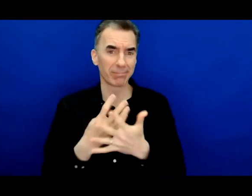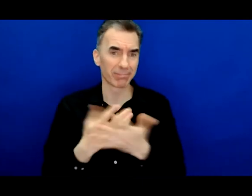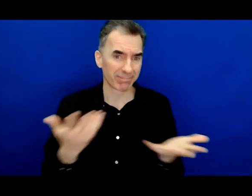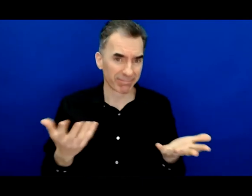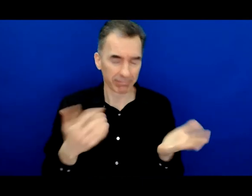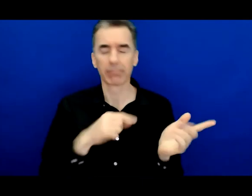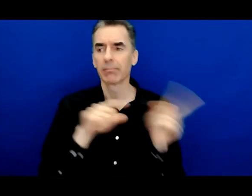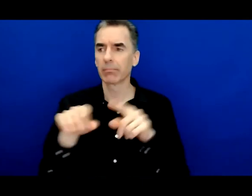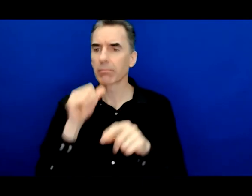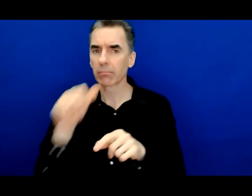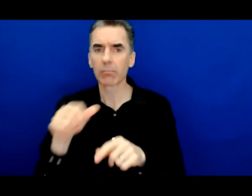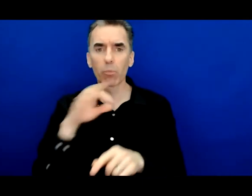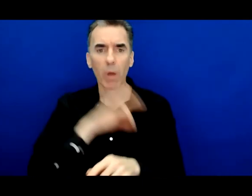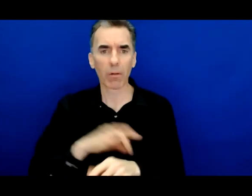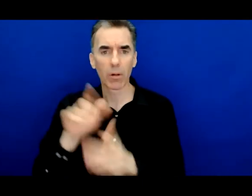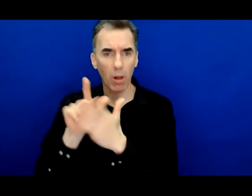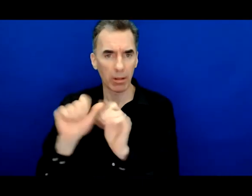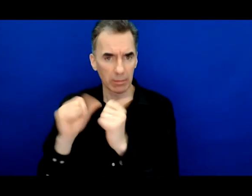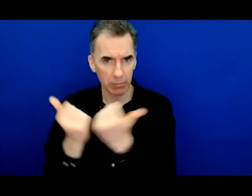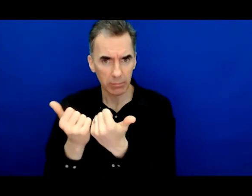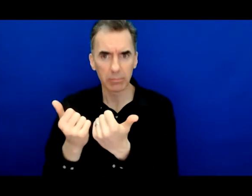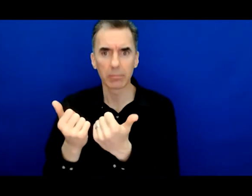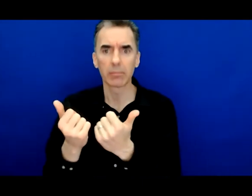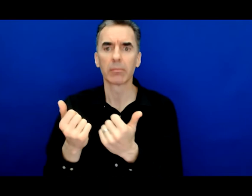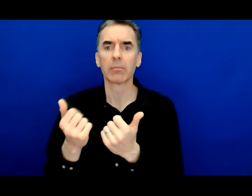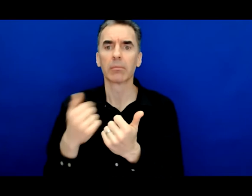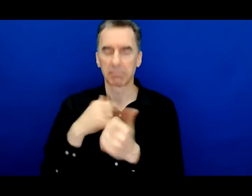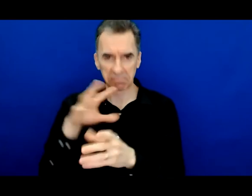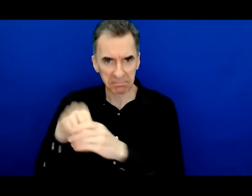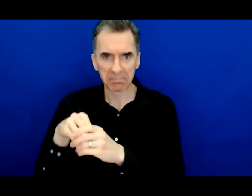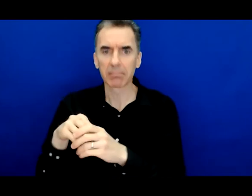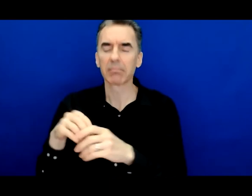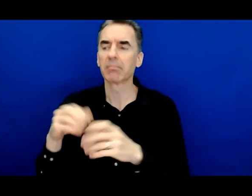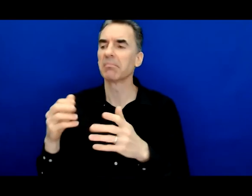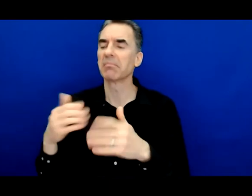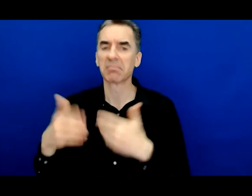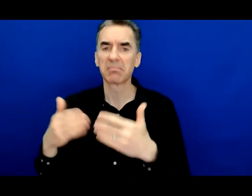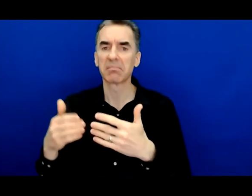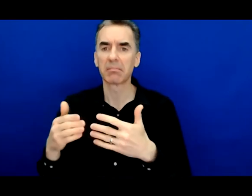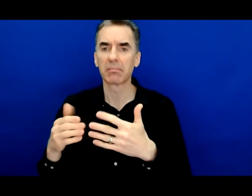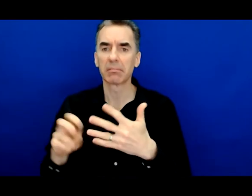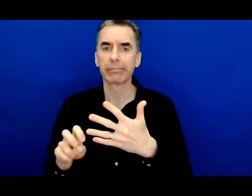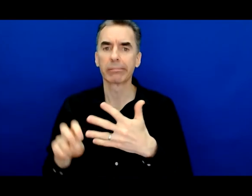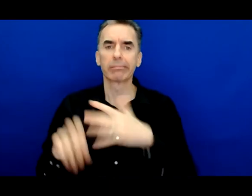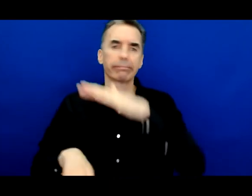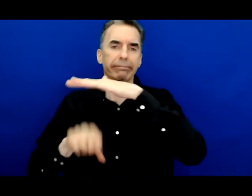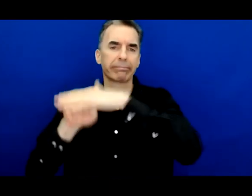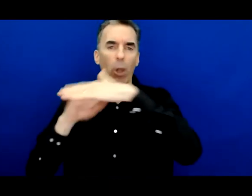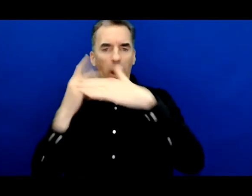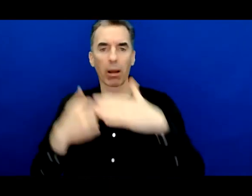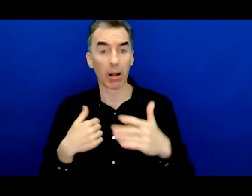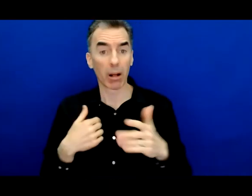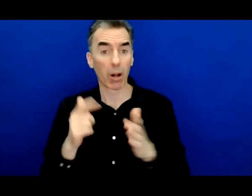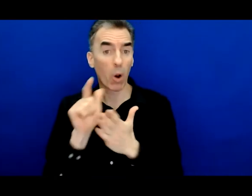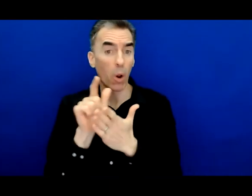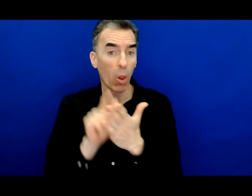-profit public interest law firm really elevated there to the point where I hit a glass ceiling because I'm not a trained lawyer and then moved on to a